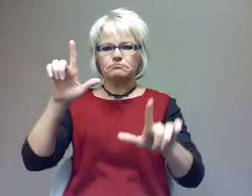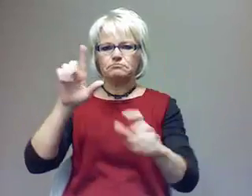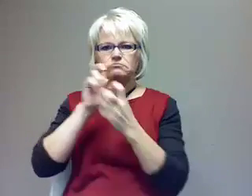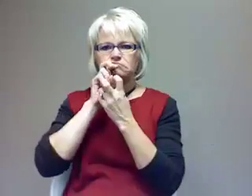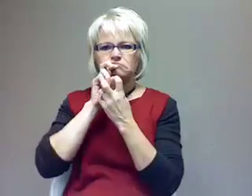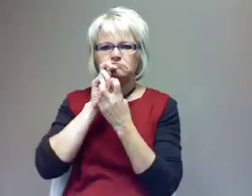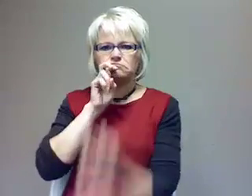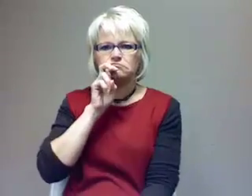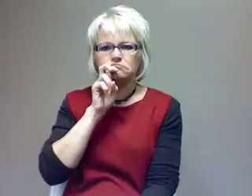Wow.